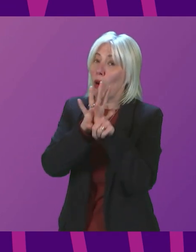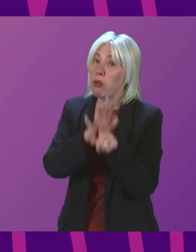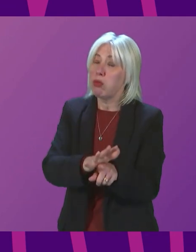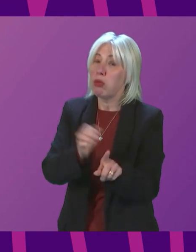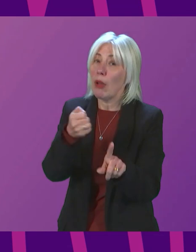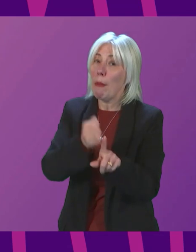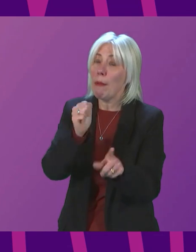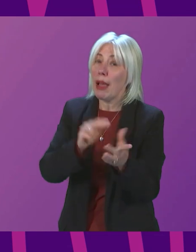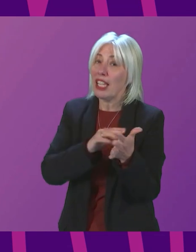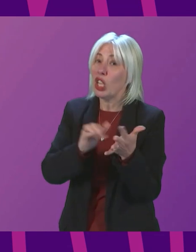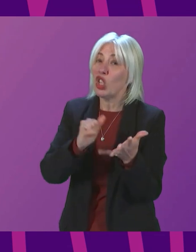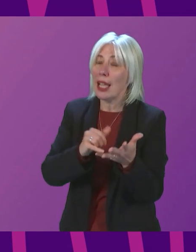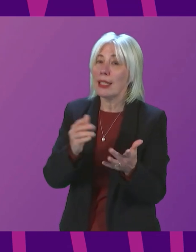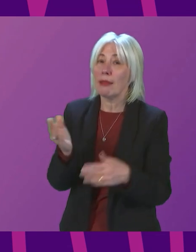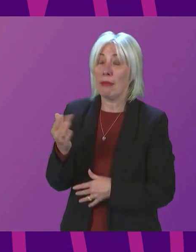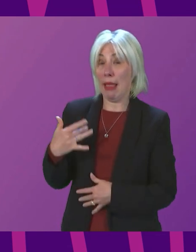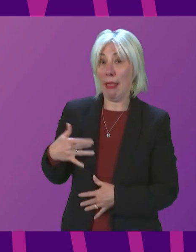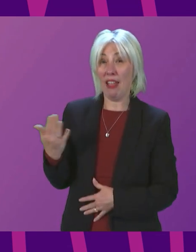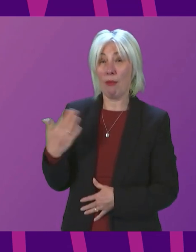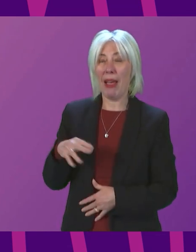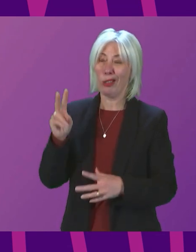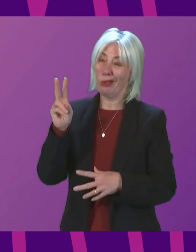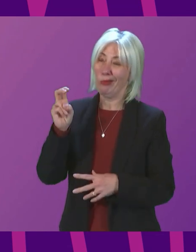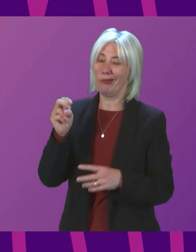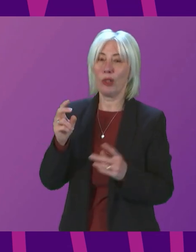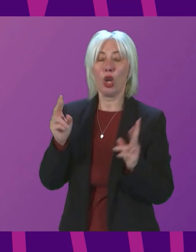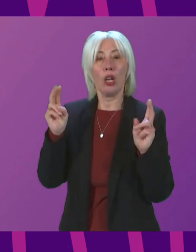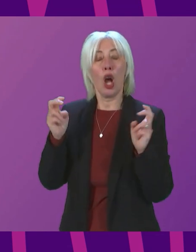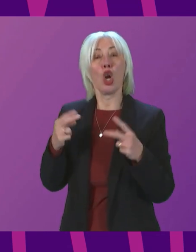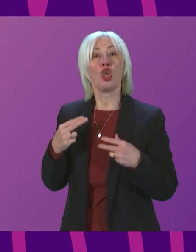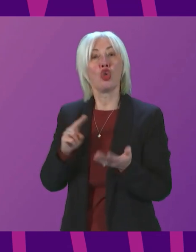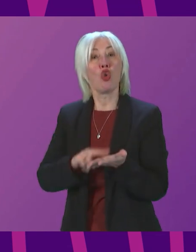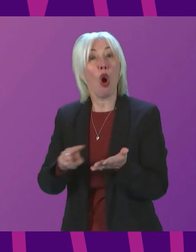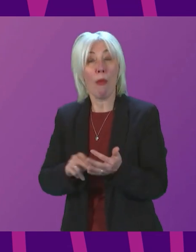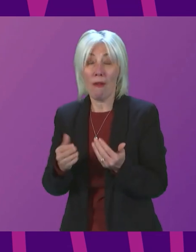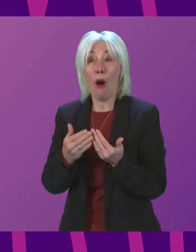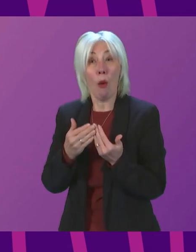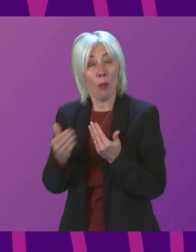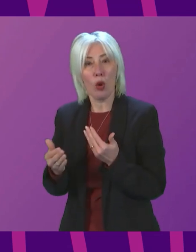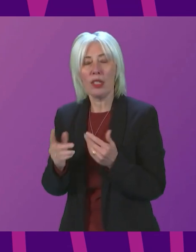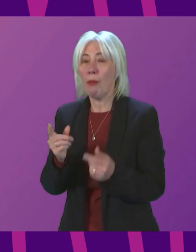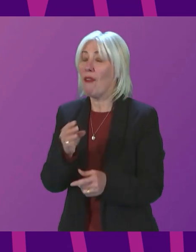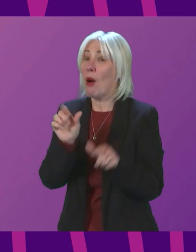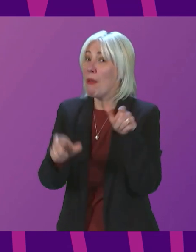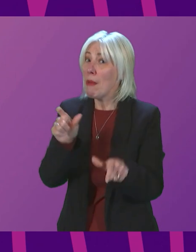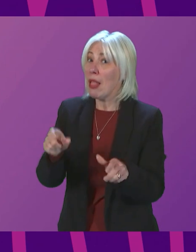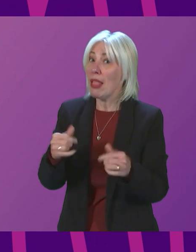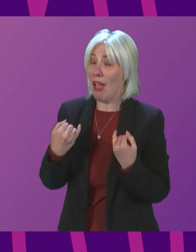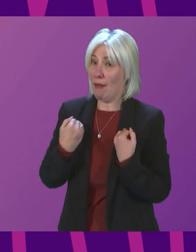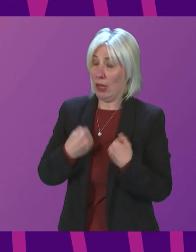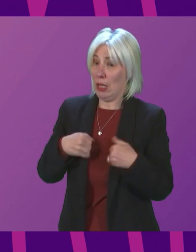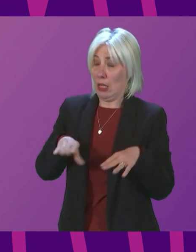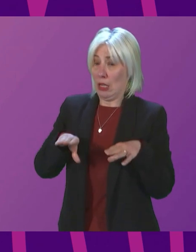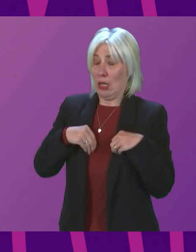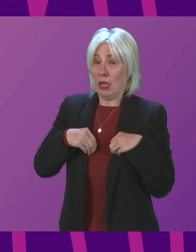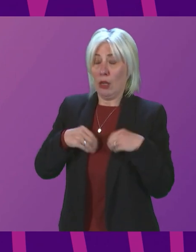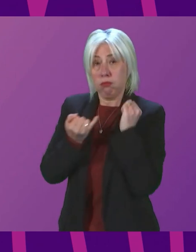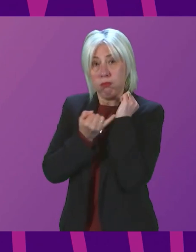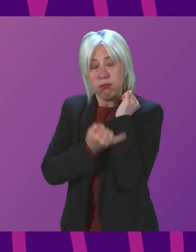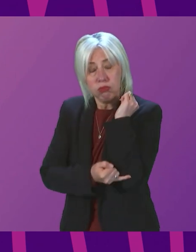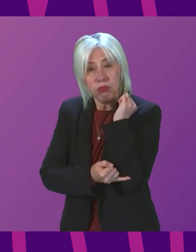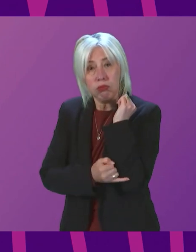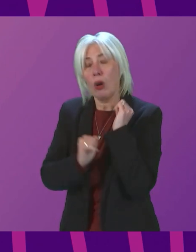And whilst life is returning to near normality for many, that is not the case for those who are immunocompromised and the 180